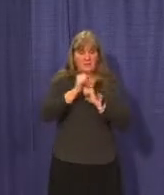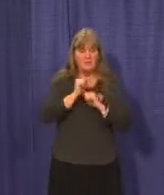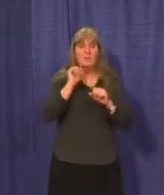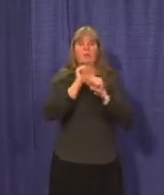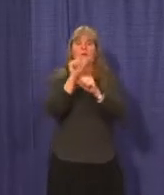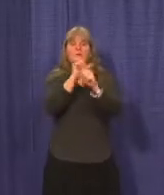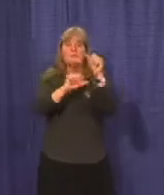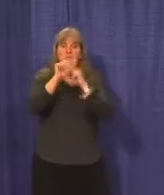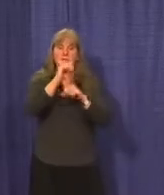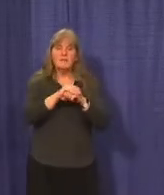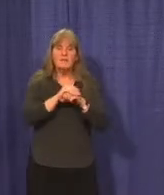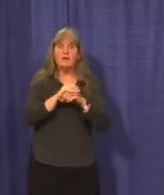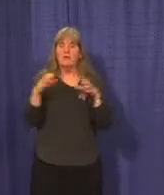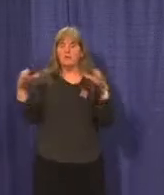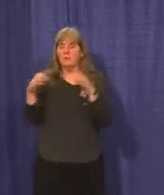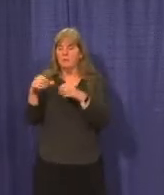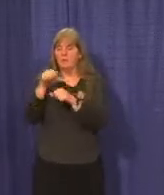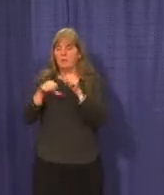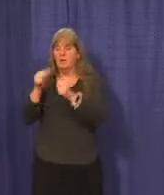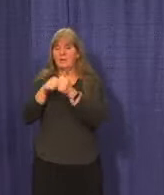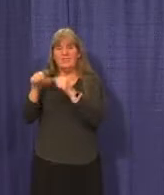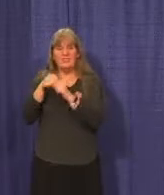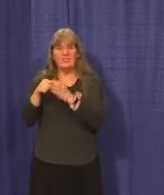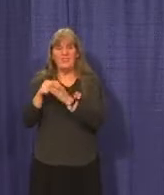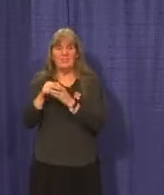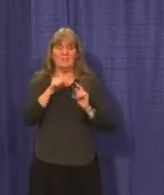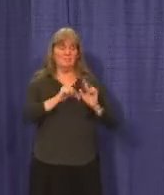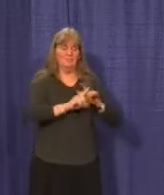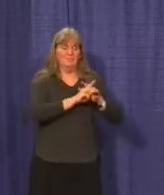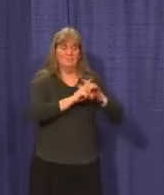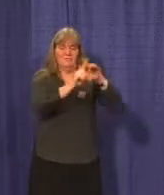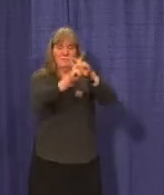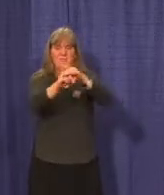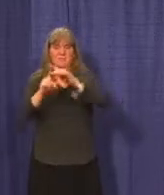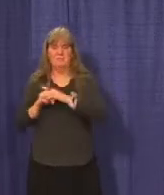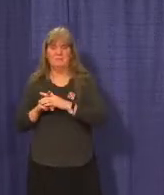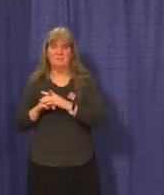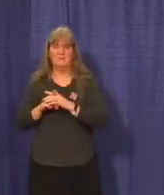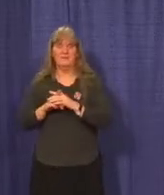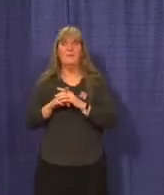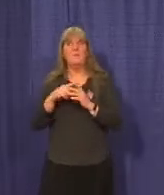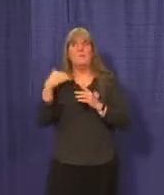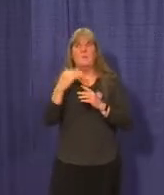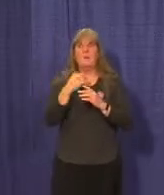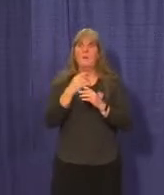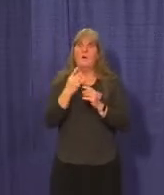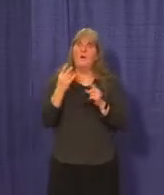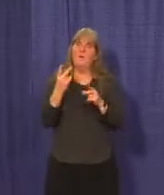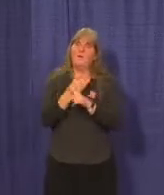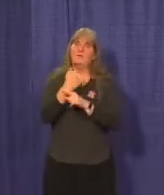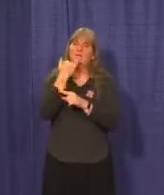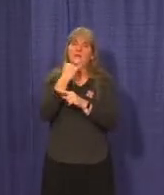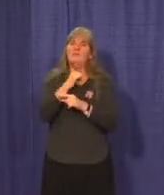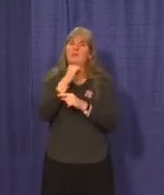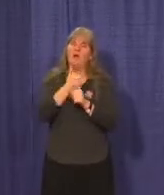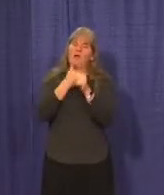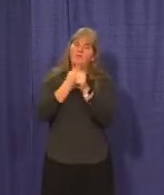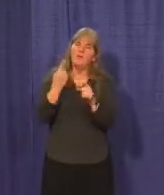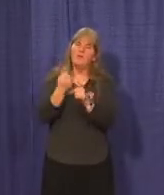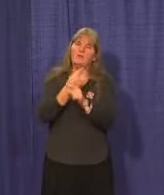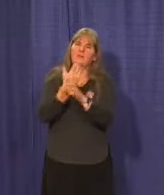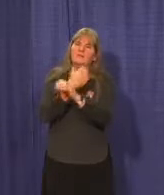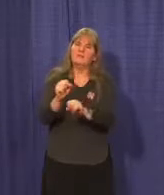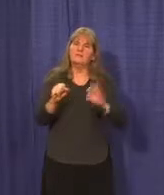together, or congregating in the same setting, especially if people are not practicing the safe six or masking.